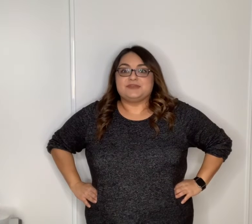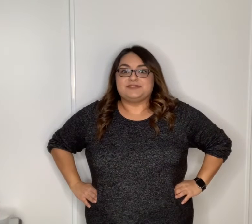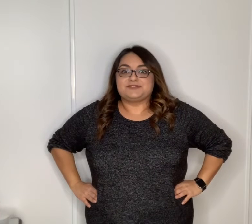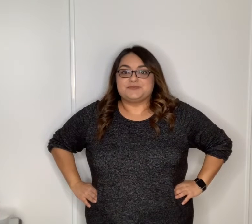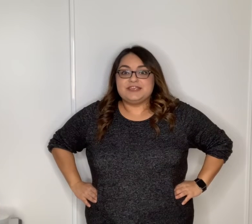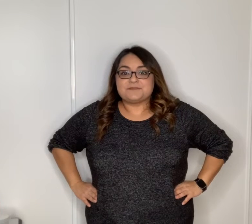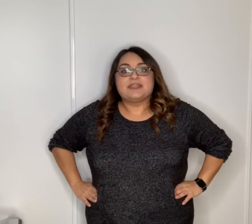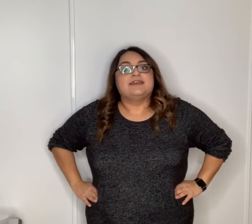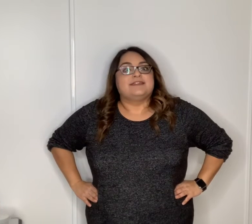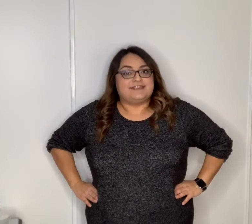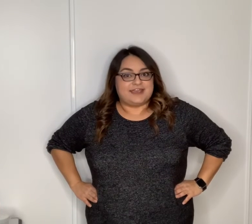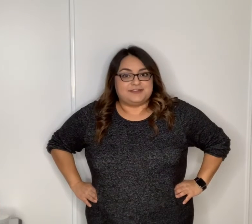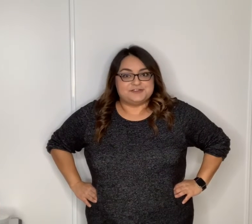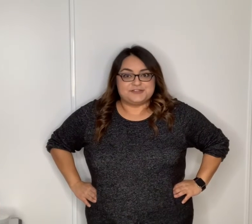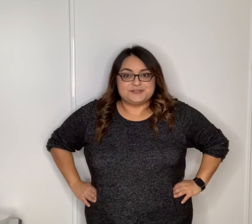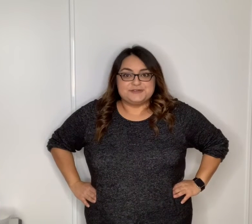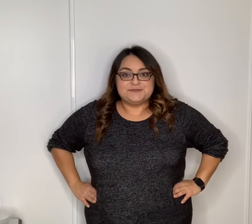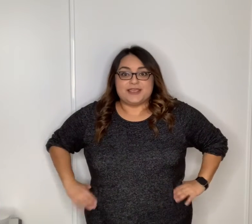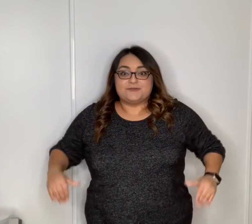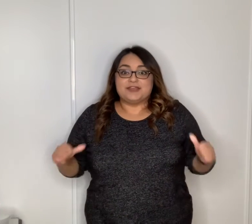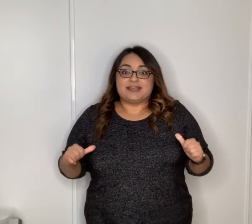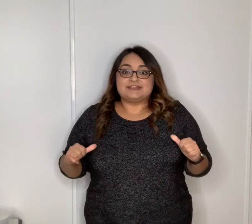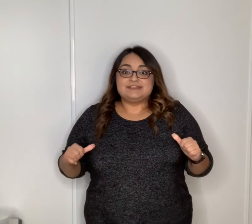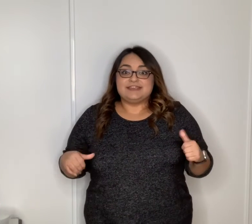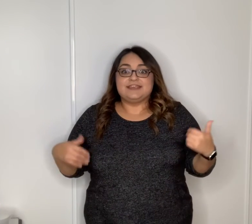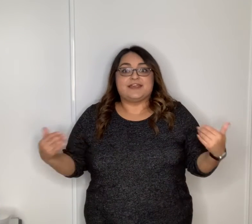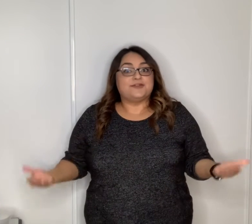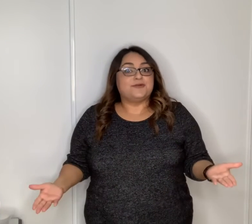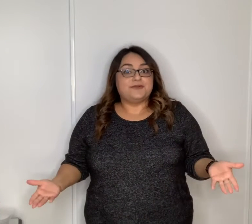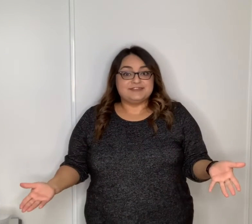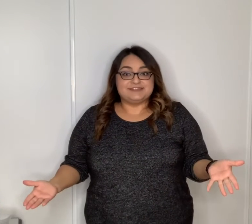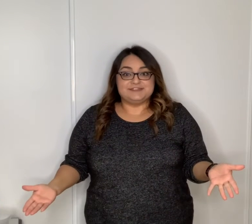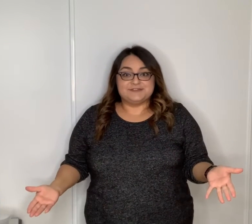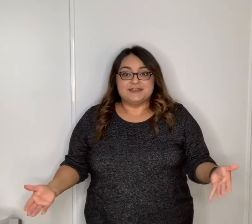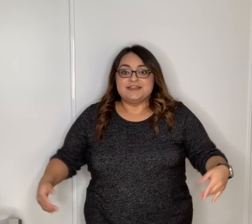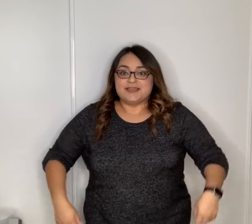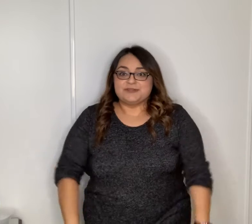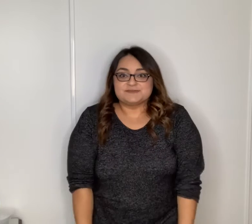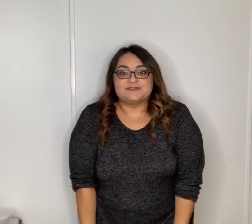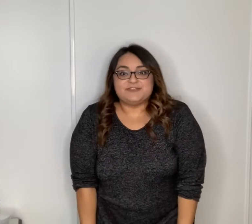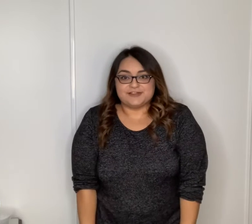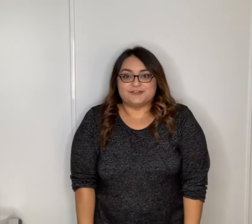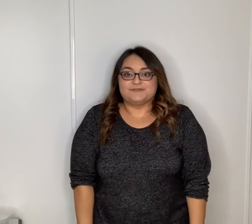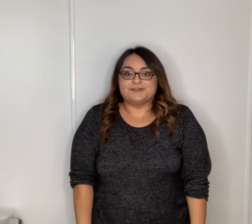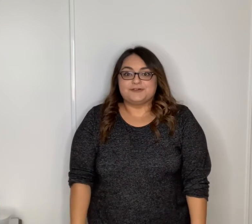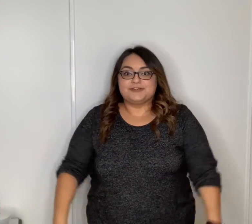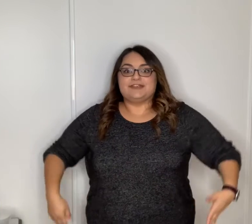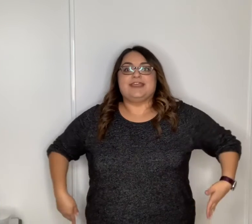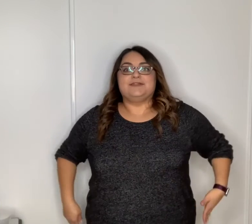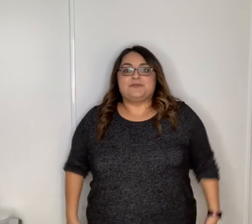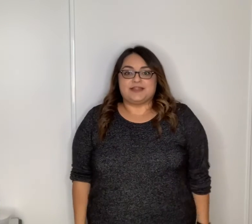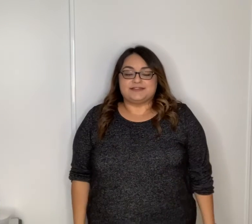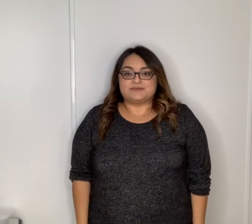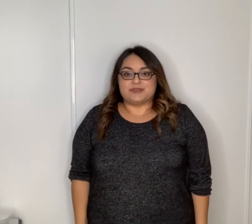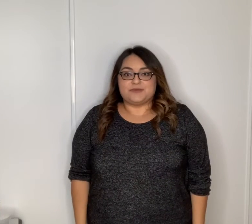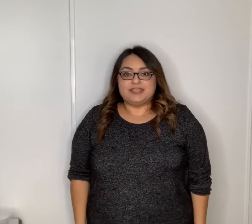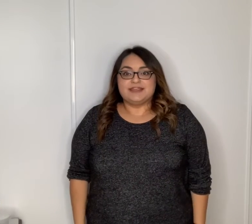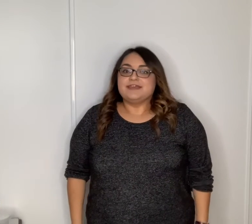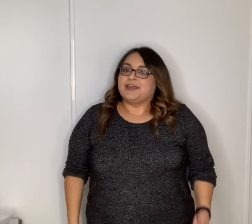an instrument that is true and when i sing i know what to do i place my feet on the floor and balance my weight i